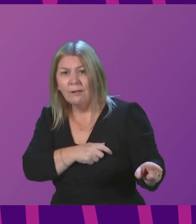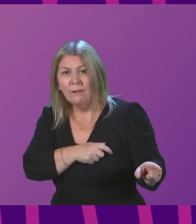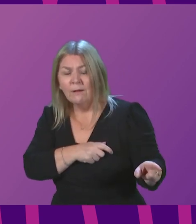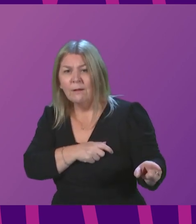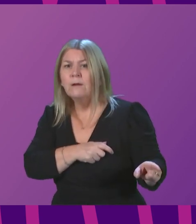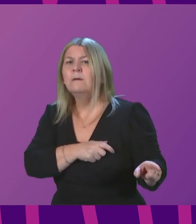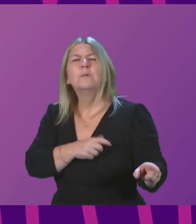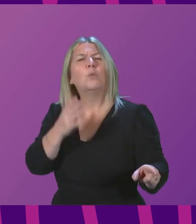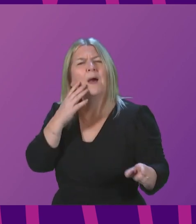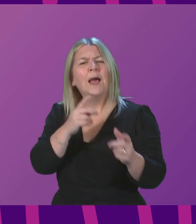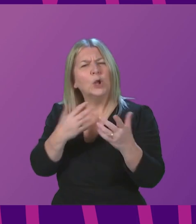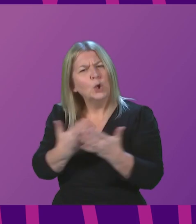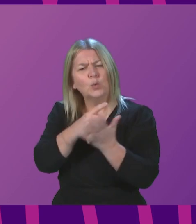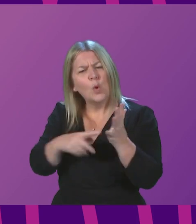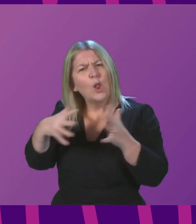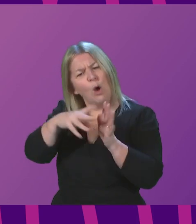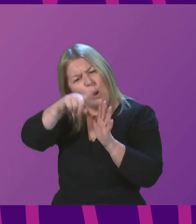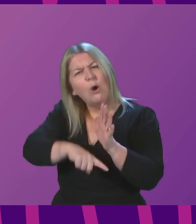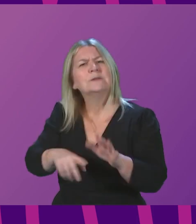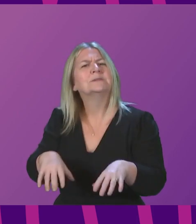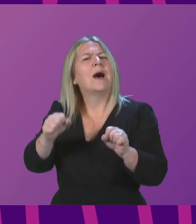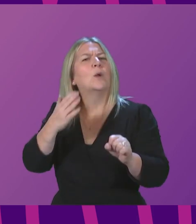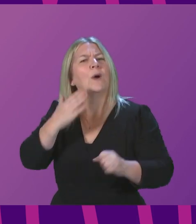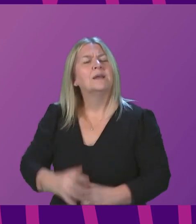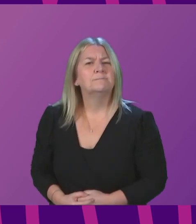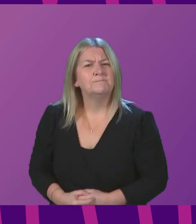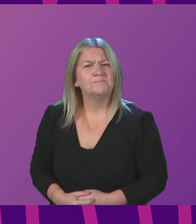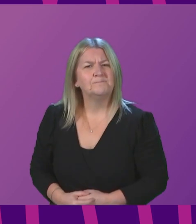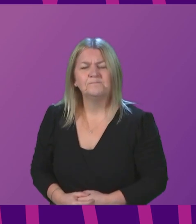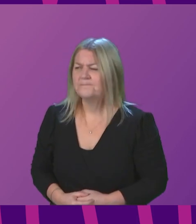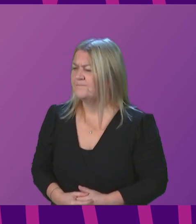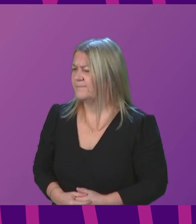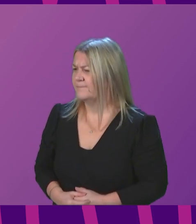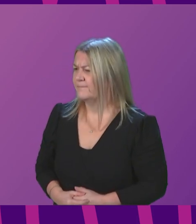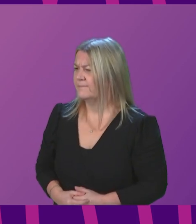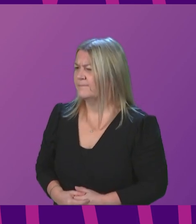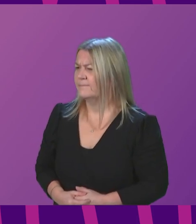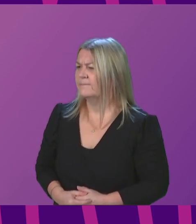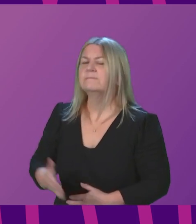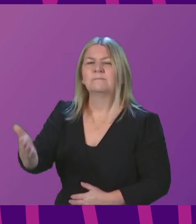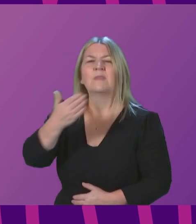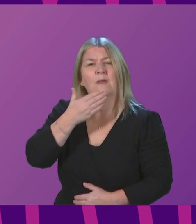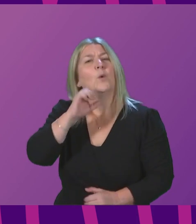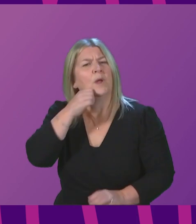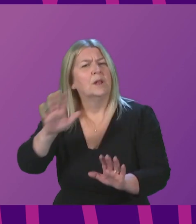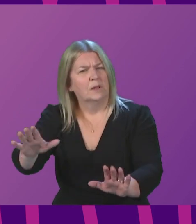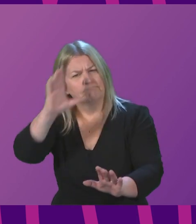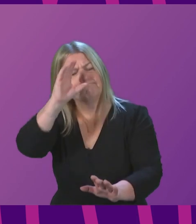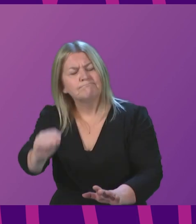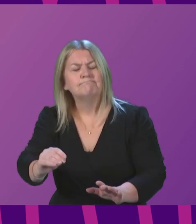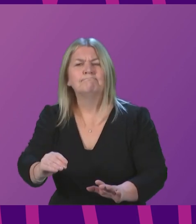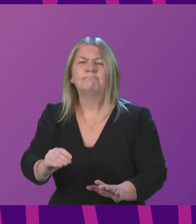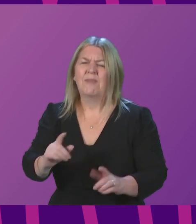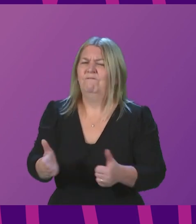laws actually begin? First Minister. Yes, I will. I'll come on to that in a second. But let me complete the point on vaccination. I understand